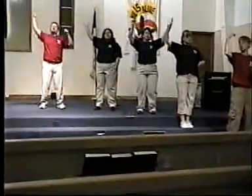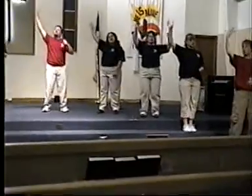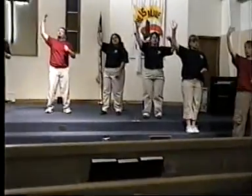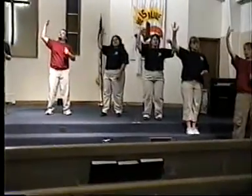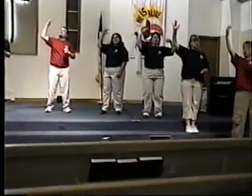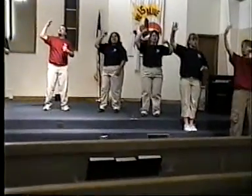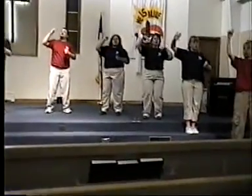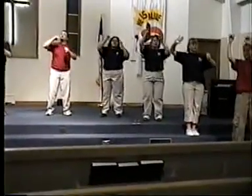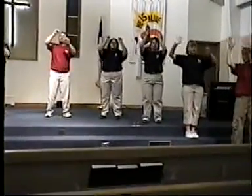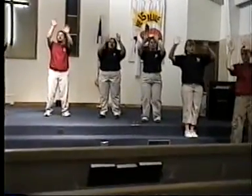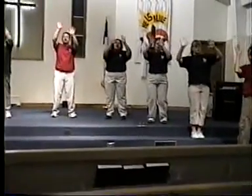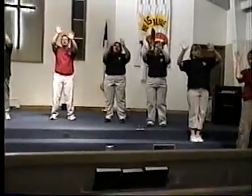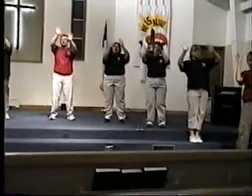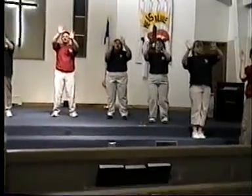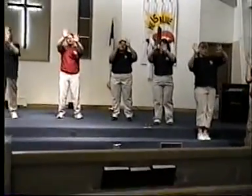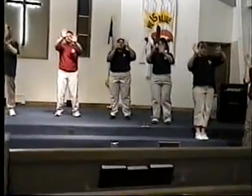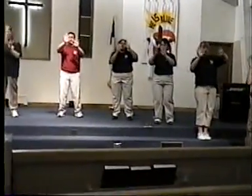grace like rain, falls down